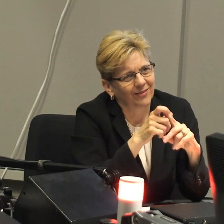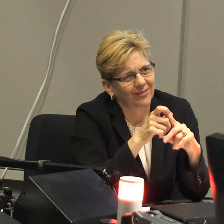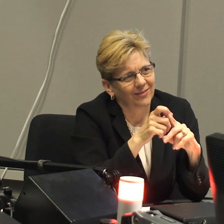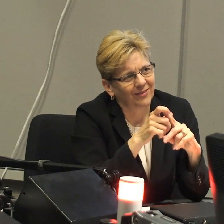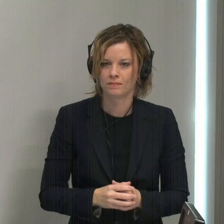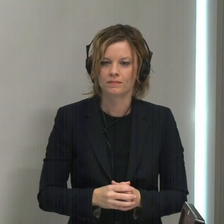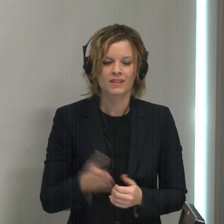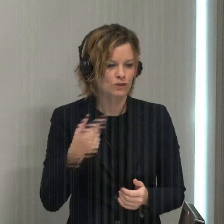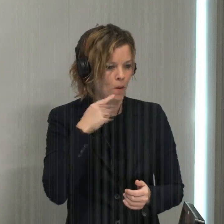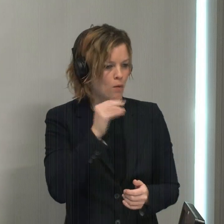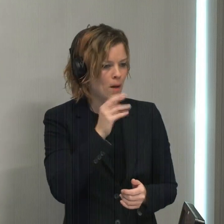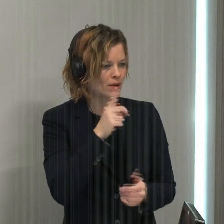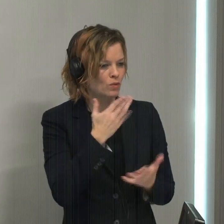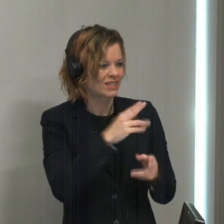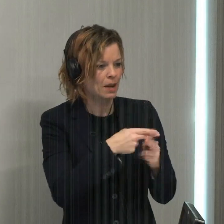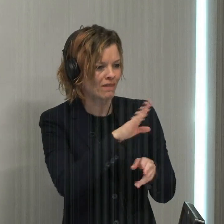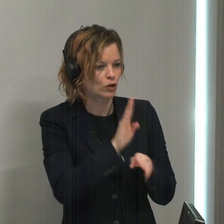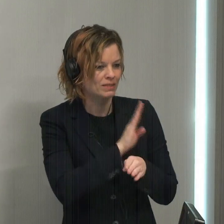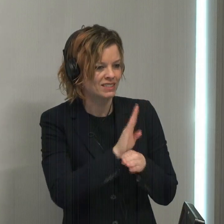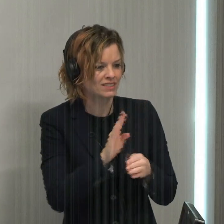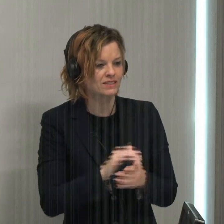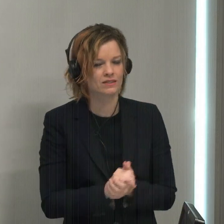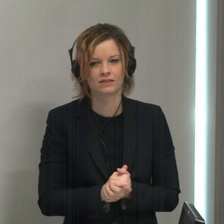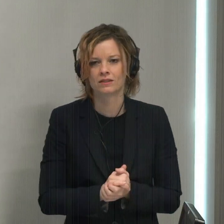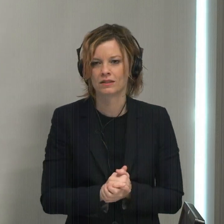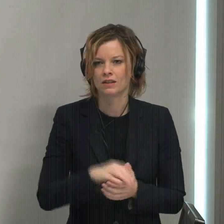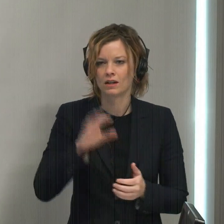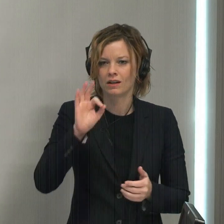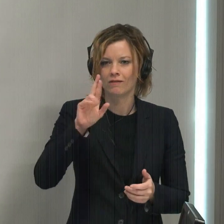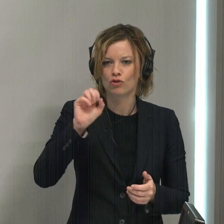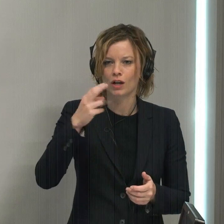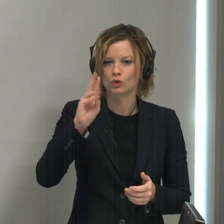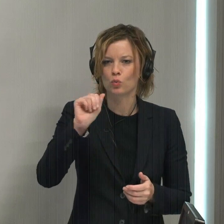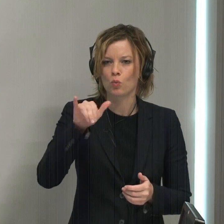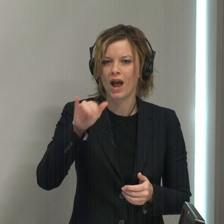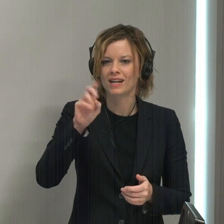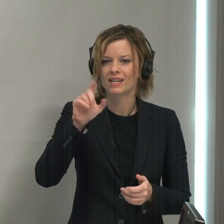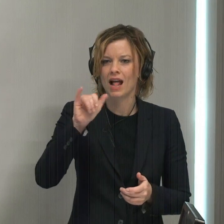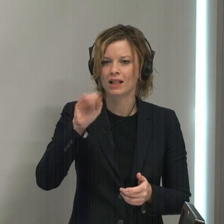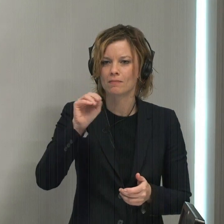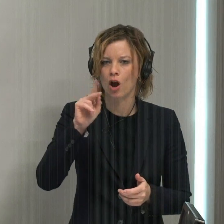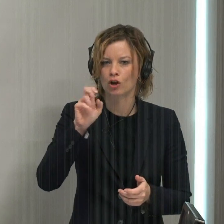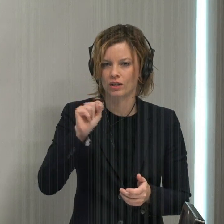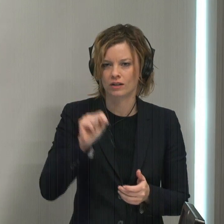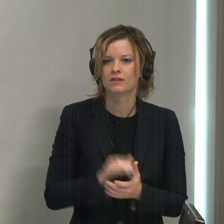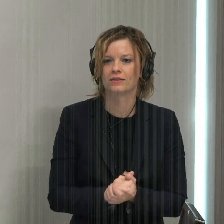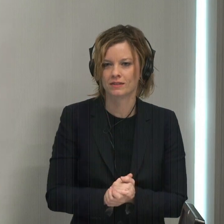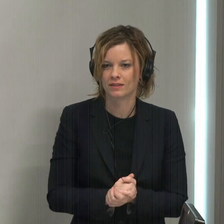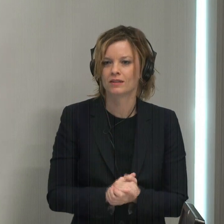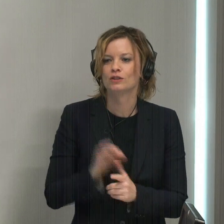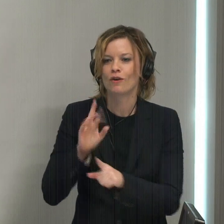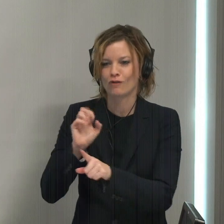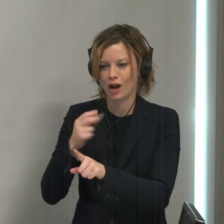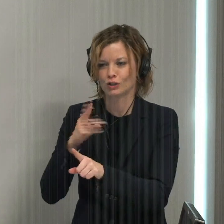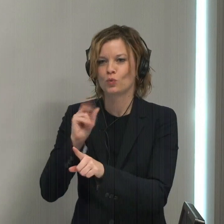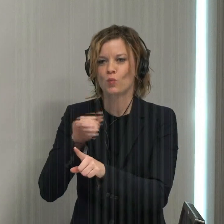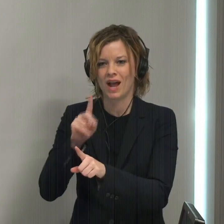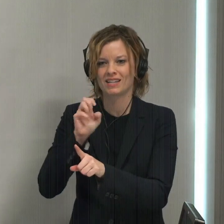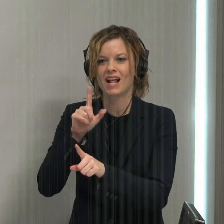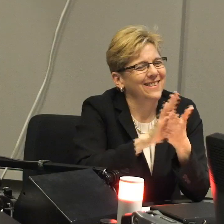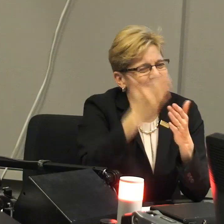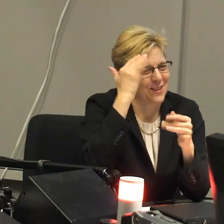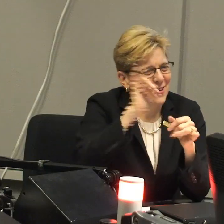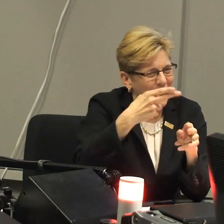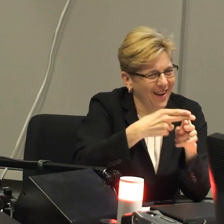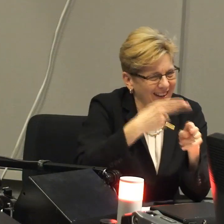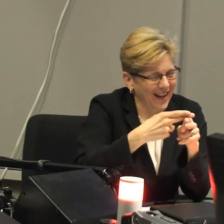mentioned? Mohamed, what's the name of your business? Fresh Way Deli Market. Fresh Way Deli Market. That's